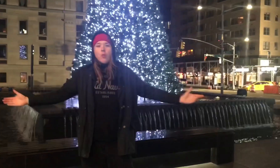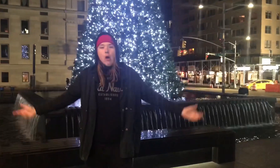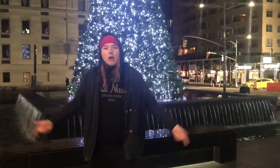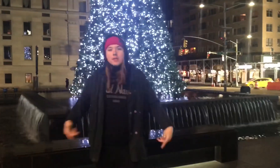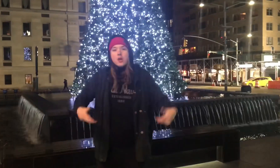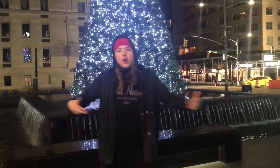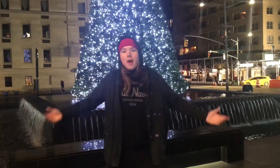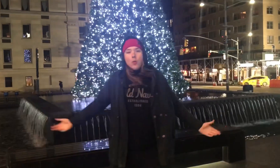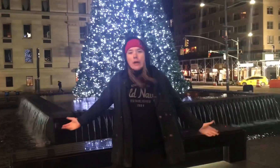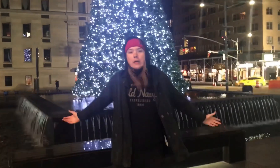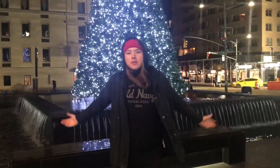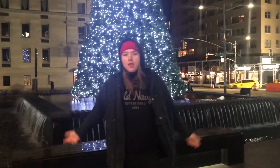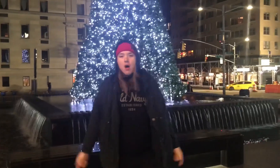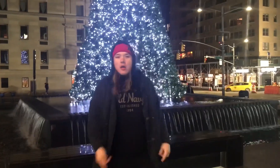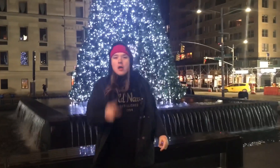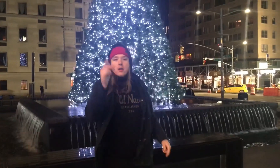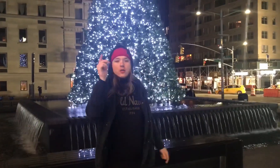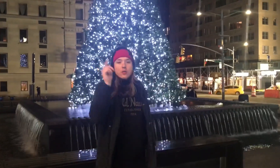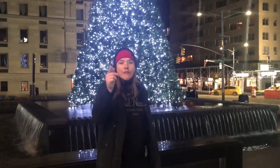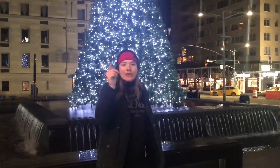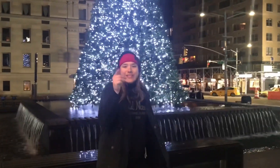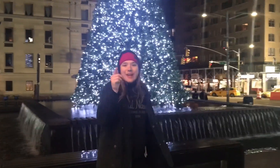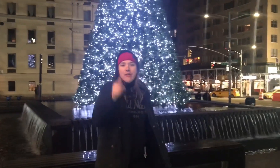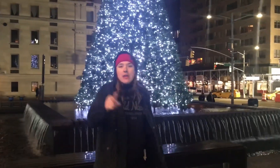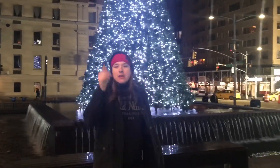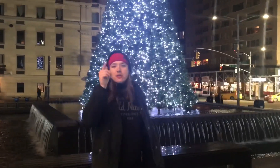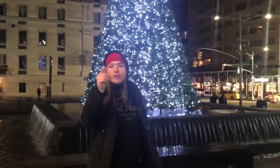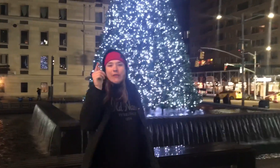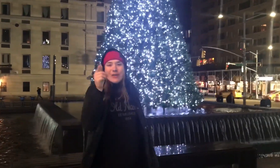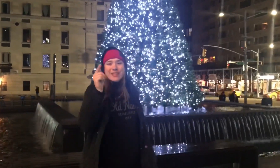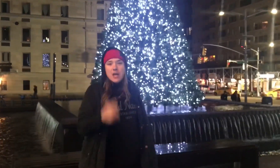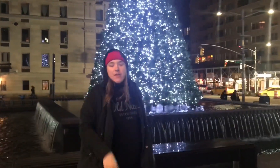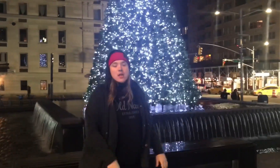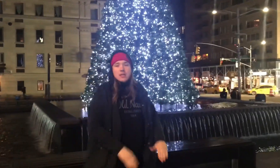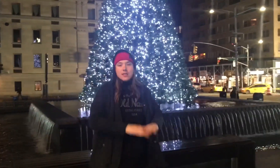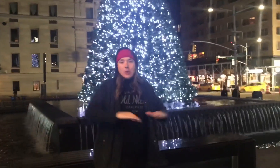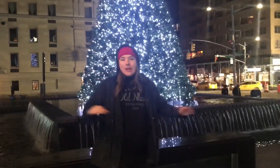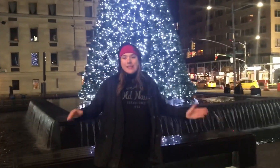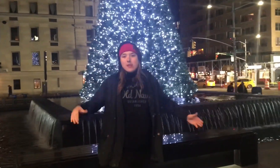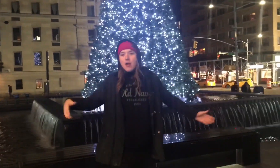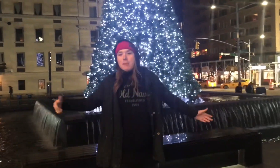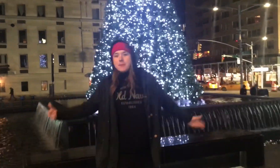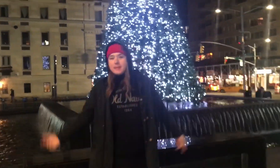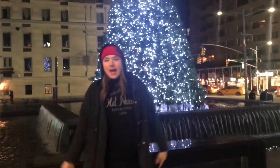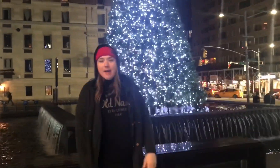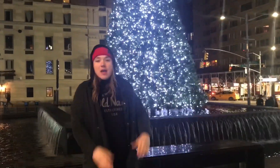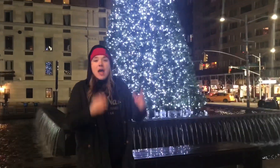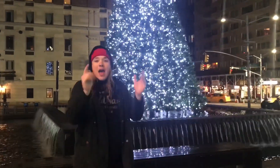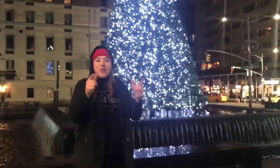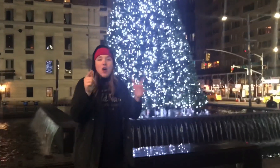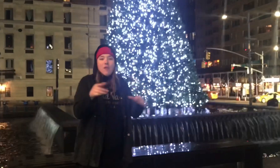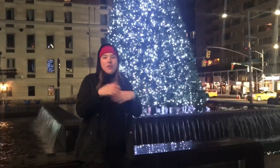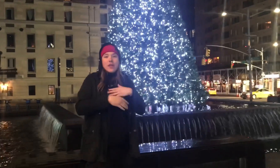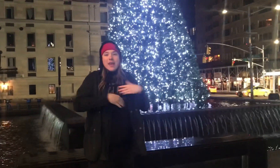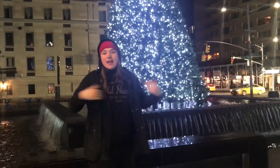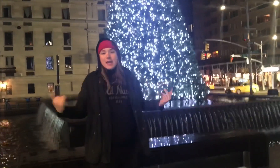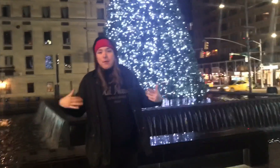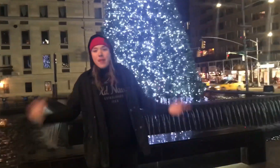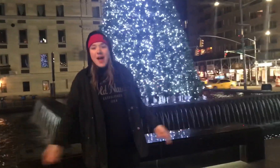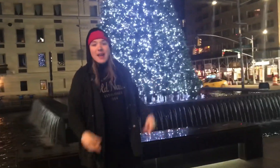Try to right your wrongs, continue to stay strong. No matter what comes along, you'll do it for yourself. You'll do it for yourself. Just don't let the drive subside.